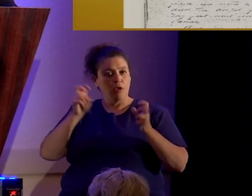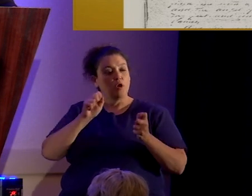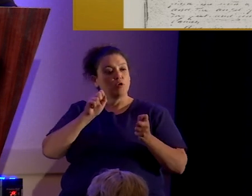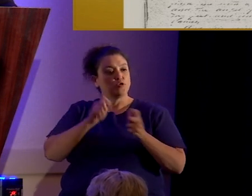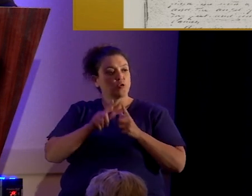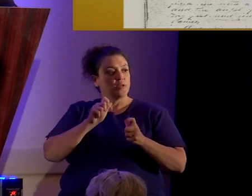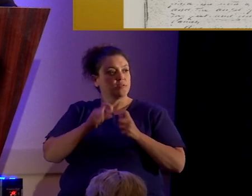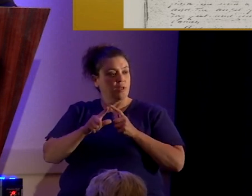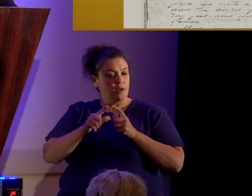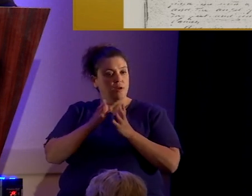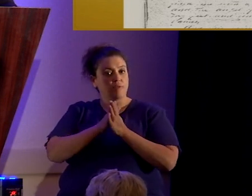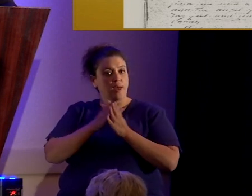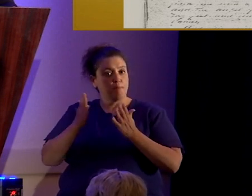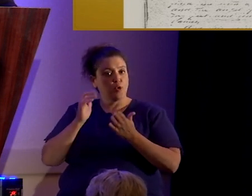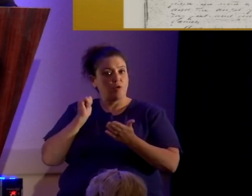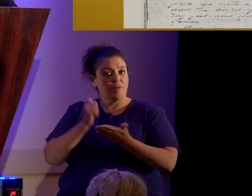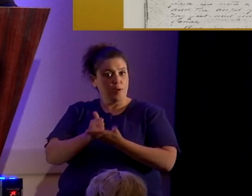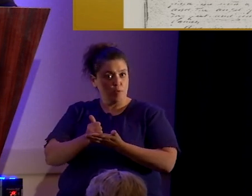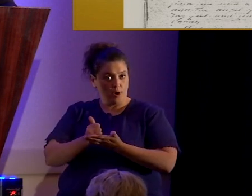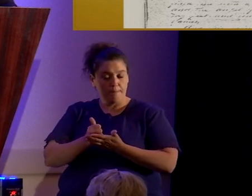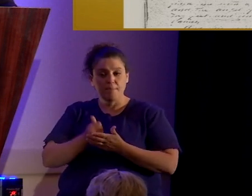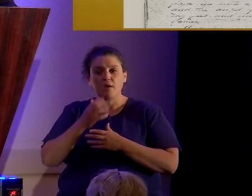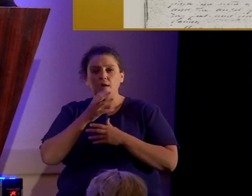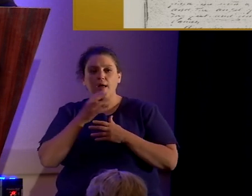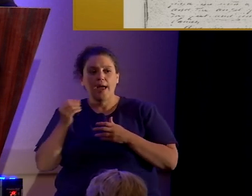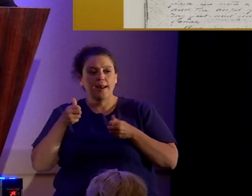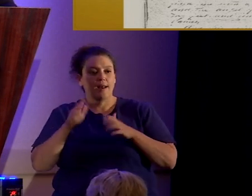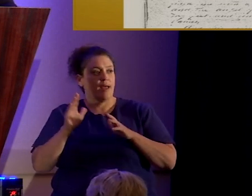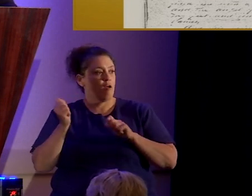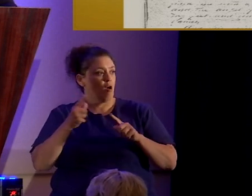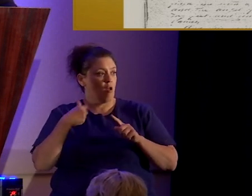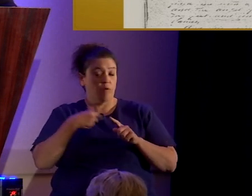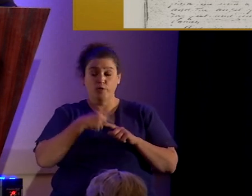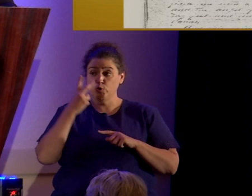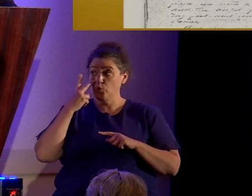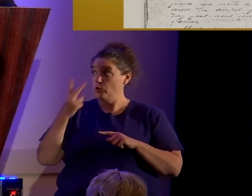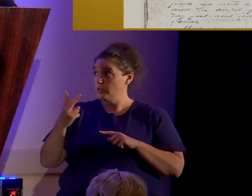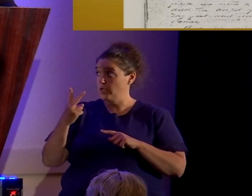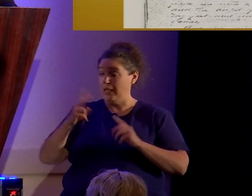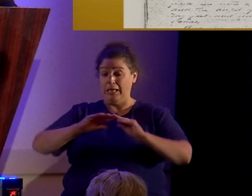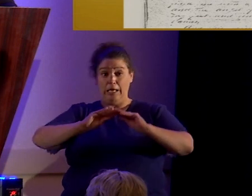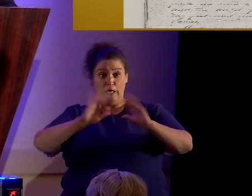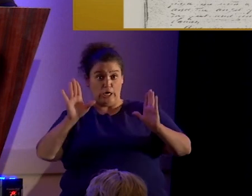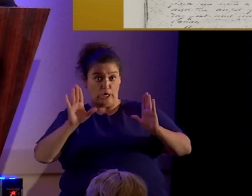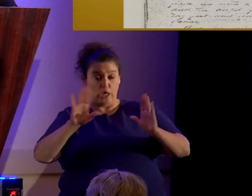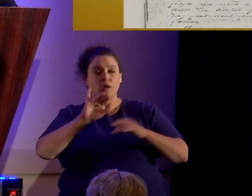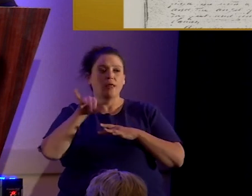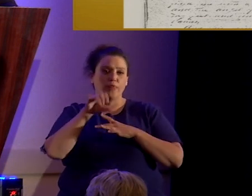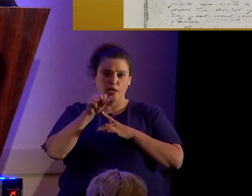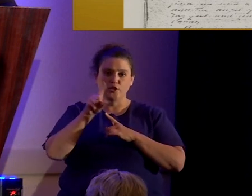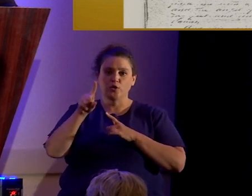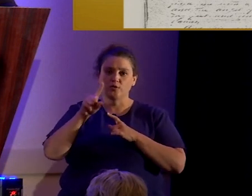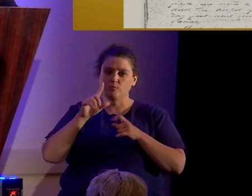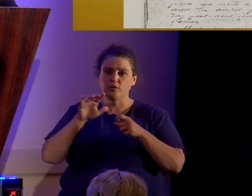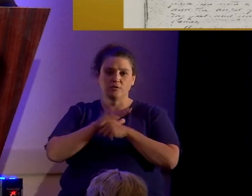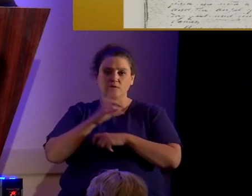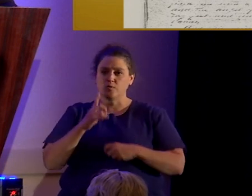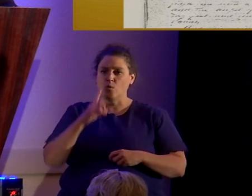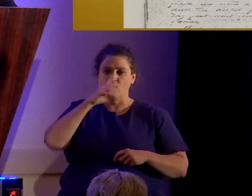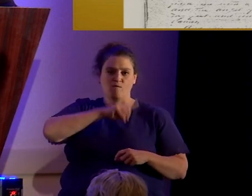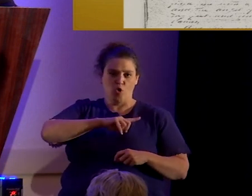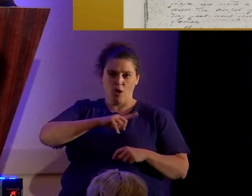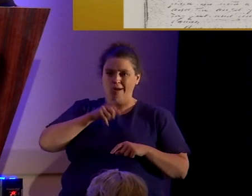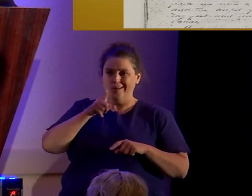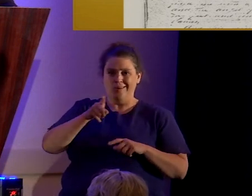Mormon book of Abraham. And it allowed us all to see without a shadow of a doubt that Smith was a total hoax, a total fraud.